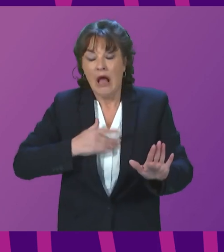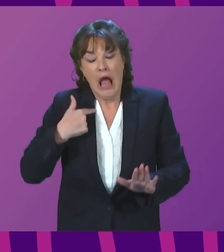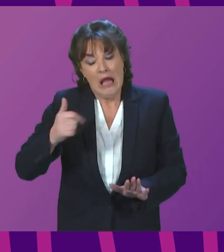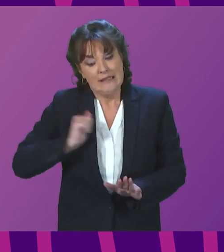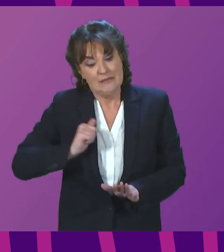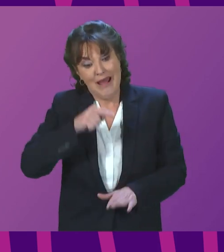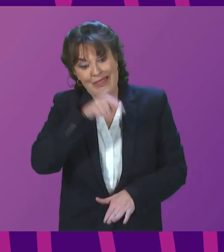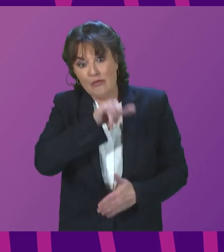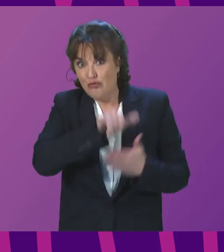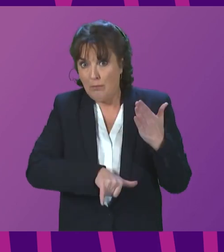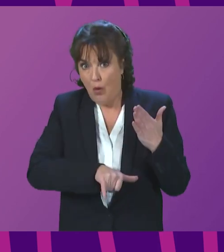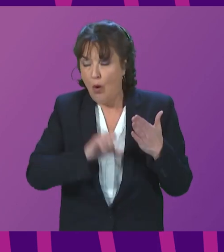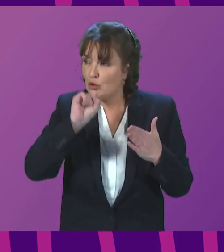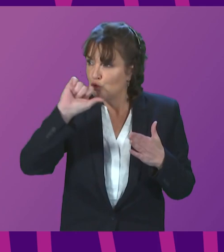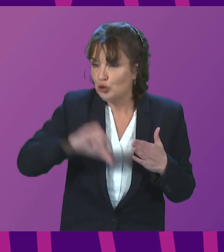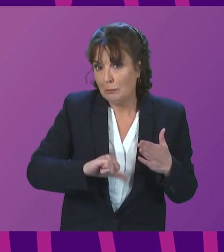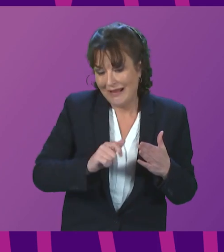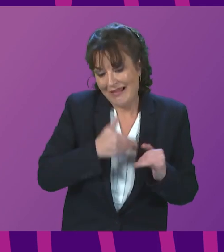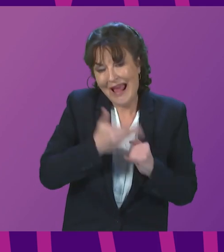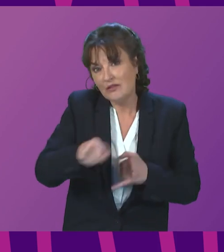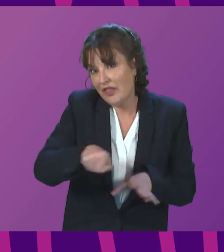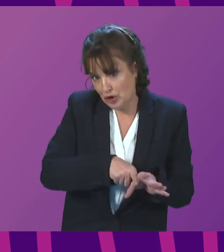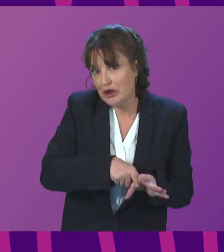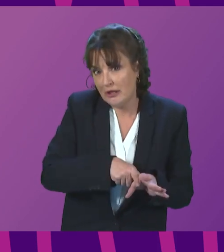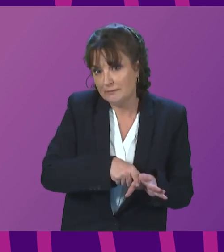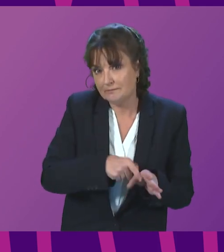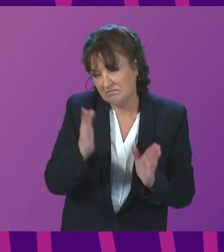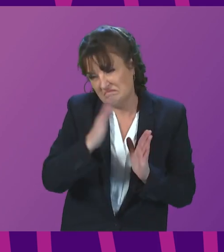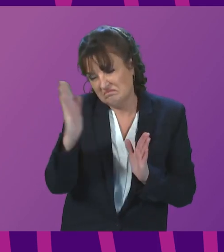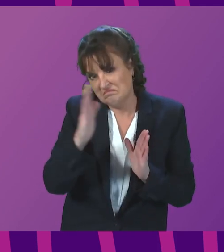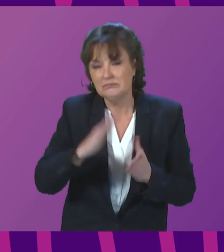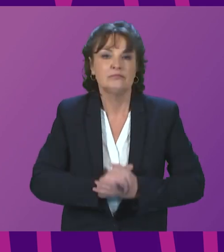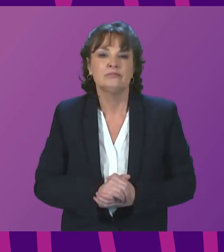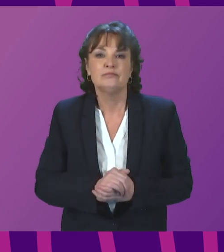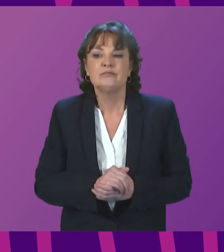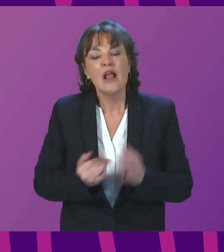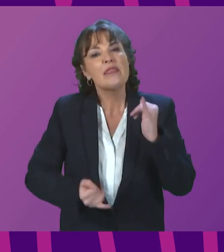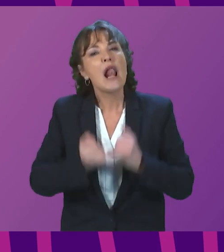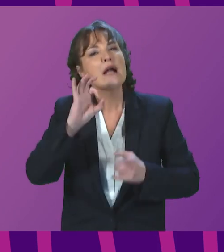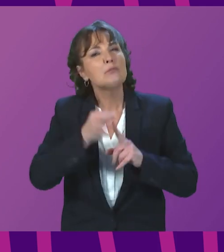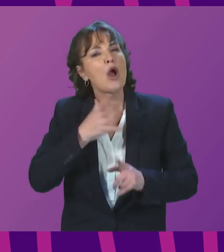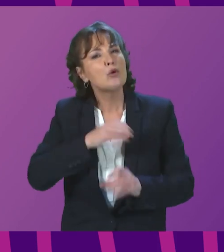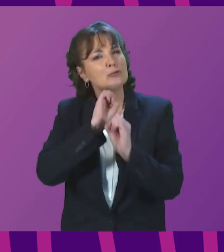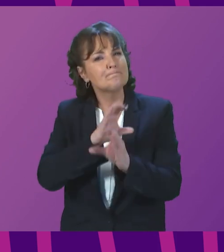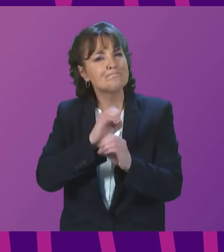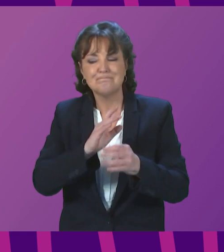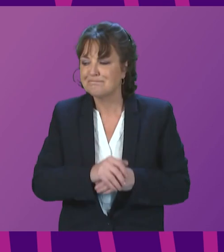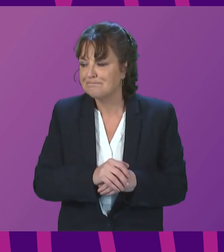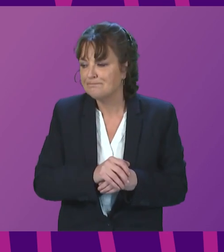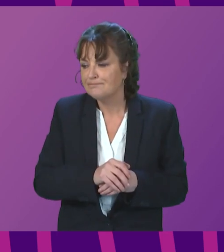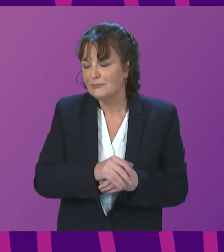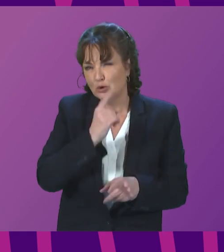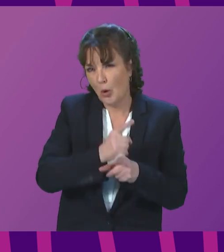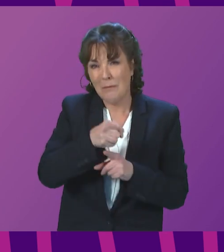report, as I understand it, later this year. The final point I would make, Presiding Officer, the comments that have been made about the trains, of